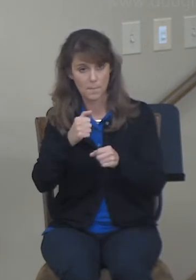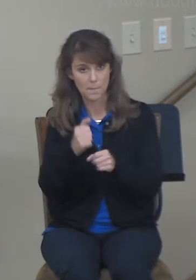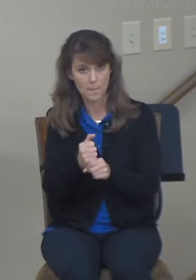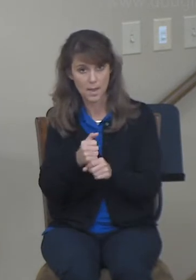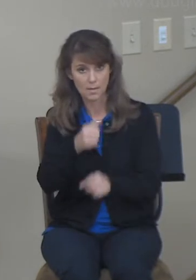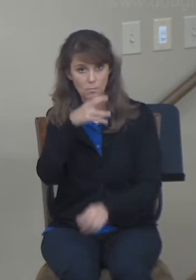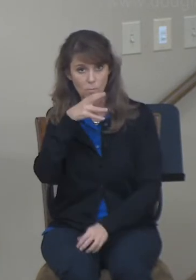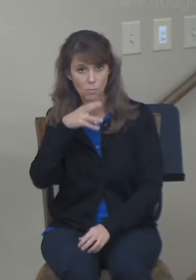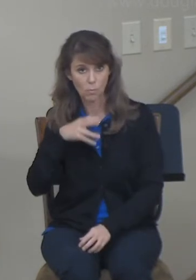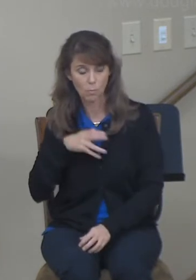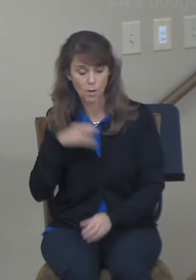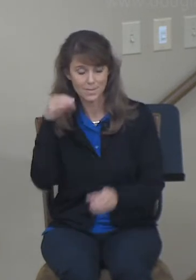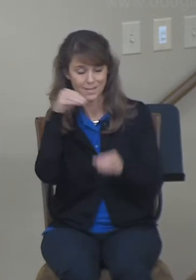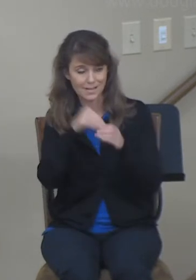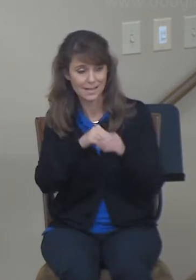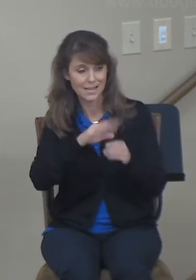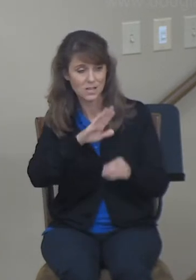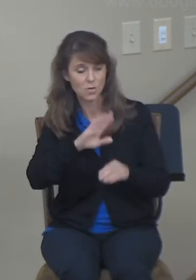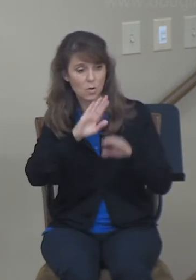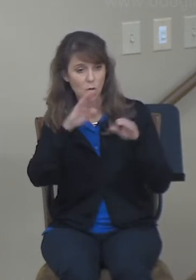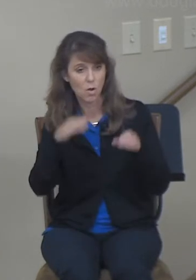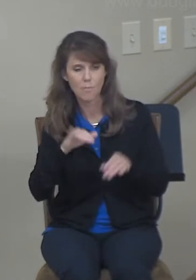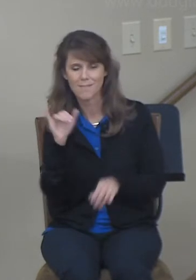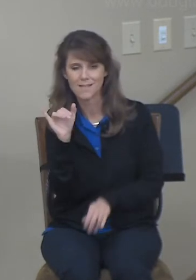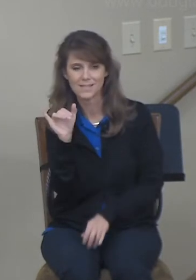into your home like Rachel and Leah.